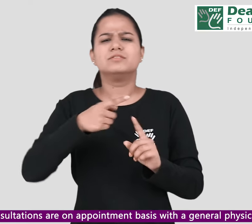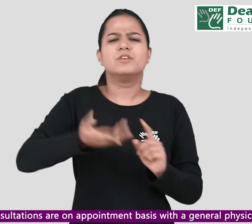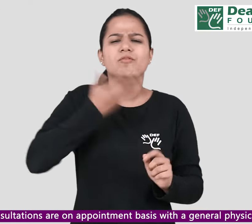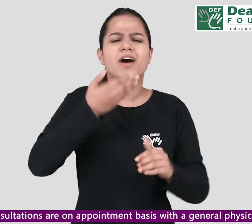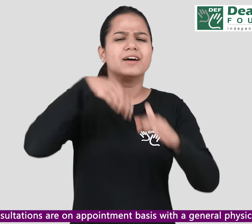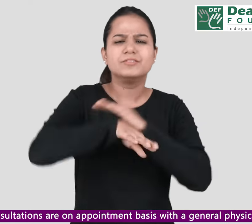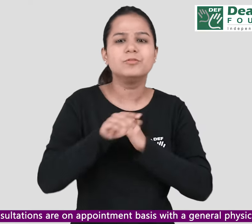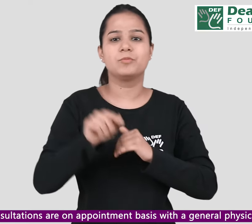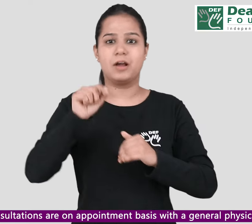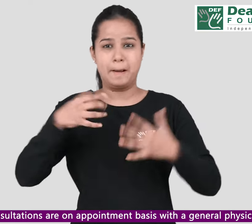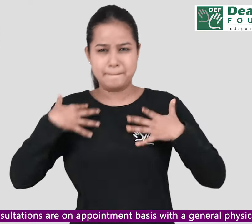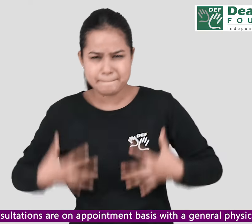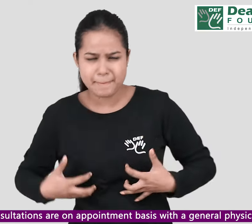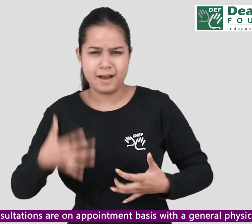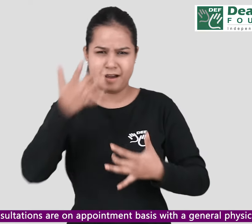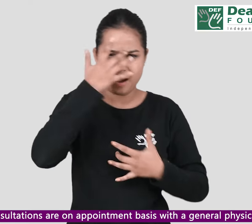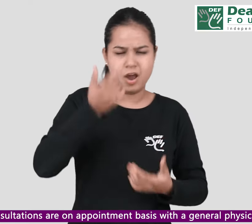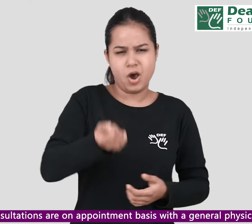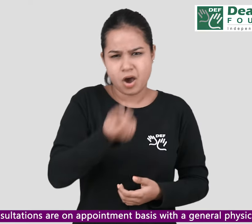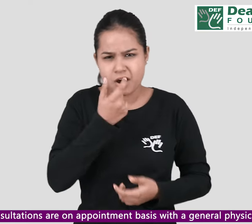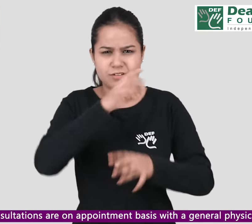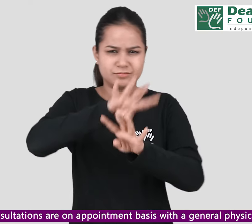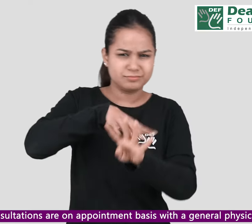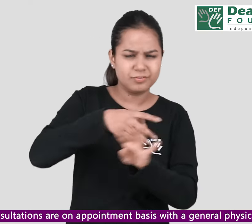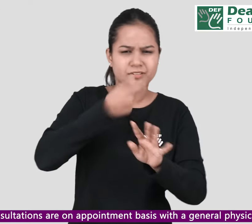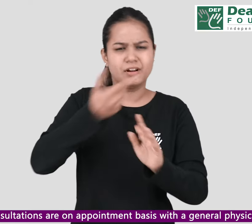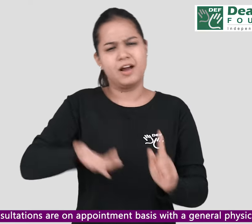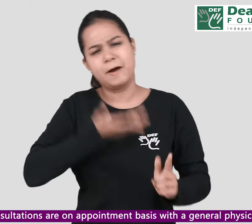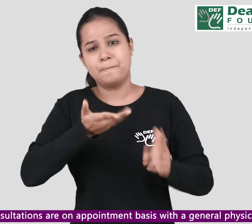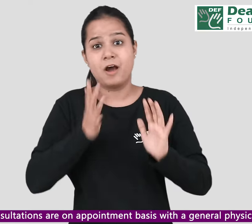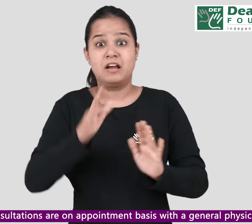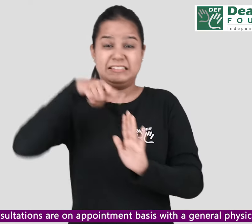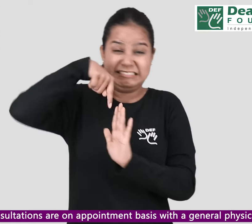Consultations are on appointment basis with a general physician only.